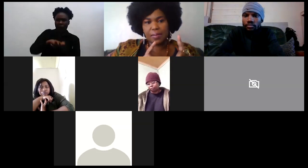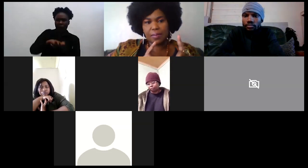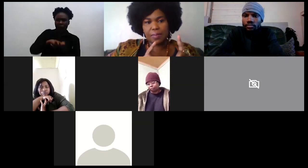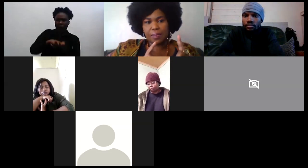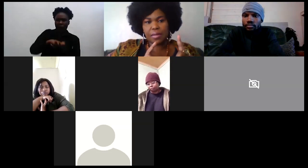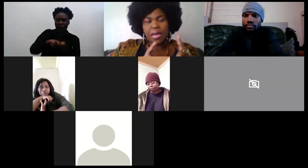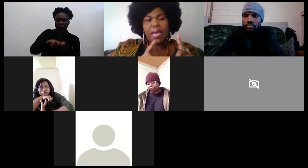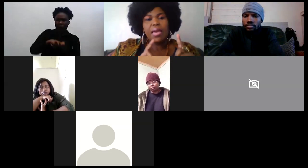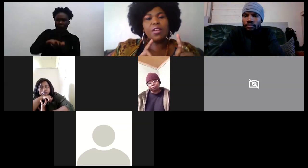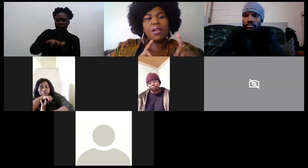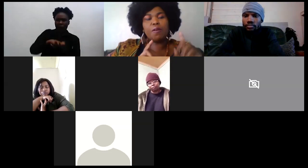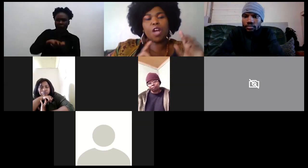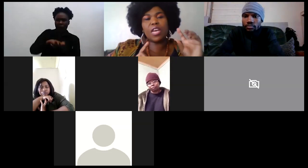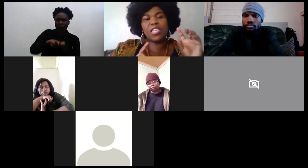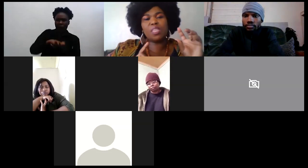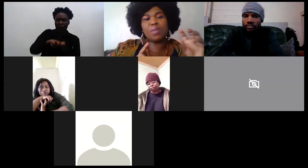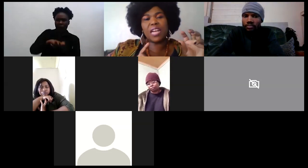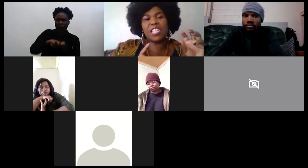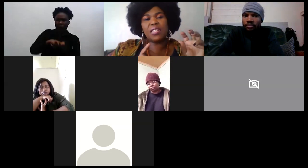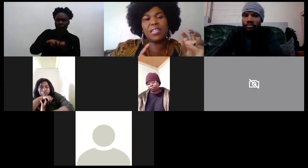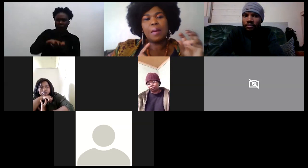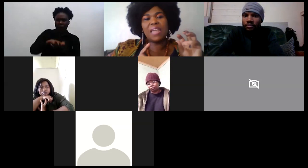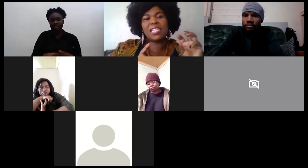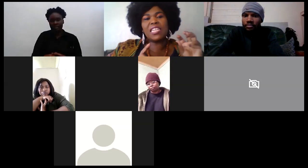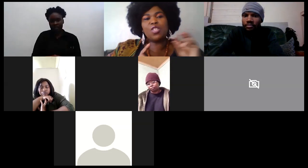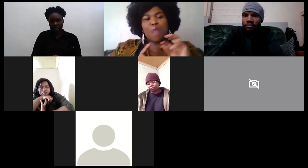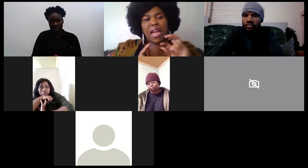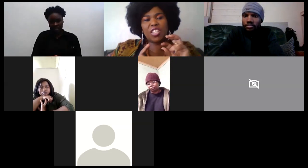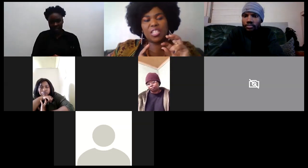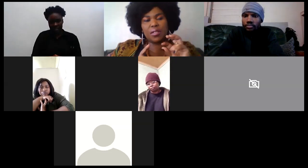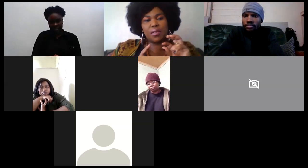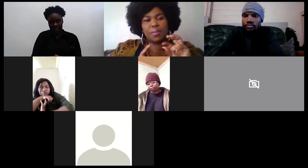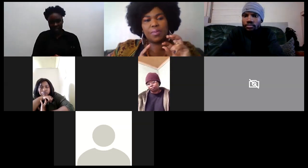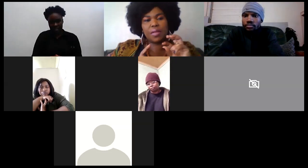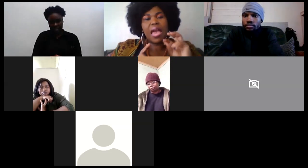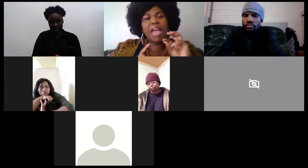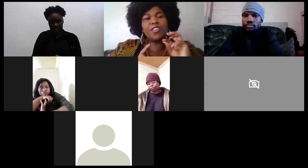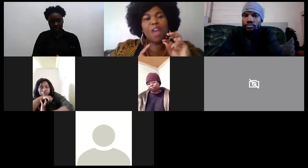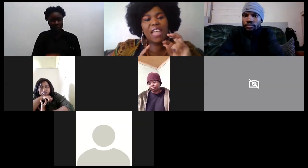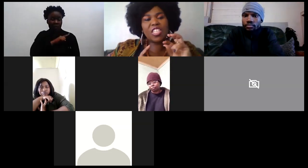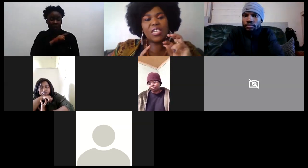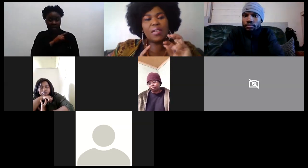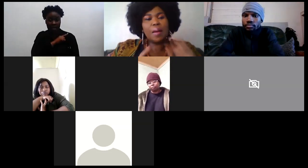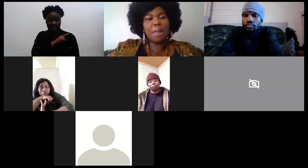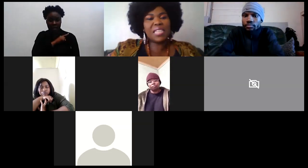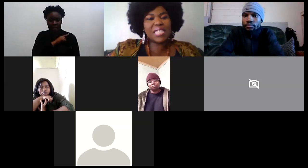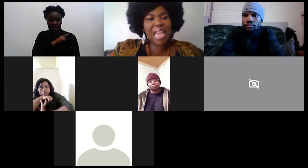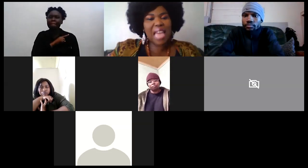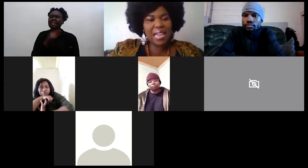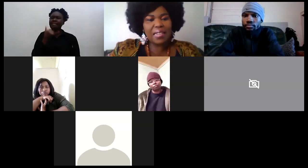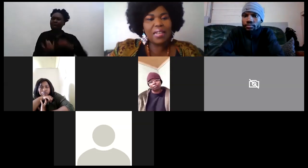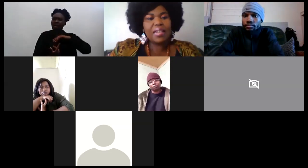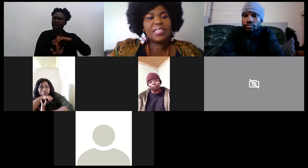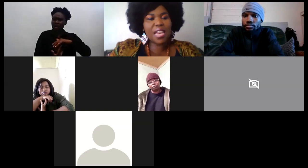in because your inspiration must lead you to action and your action must